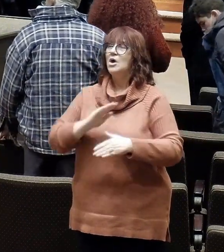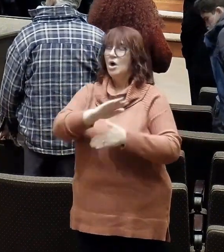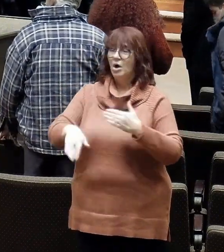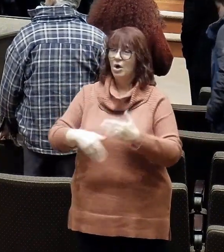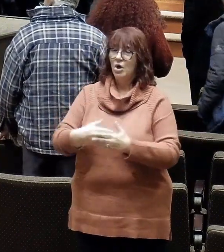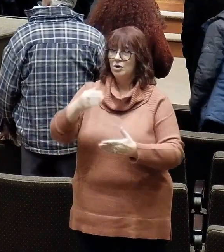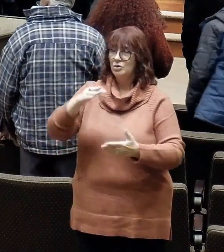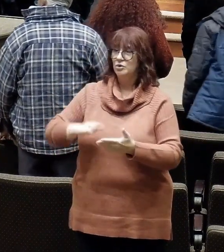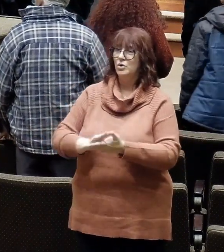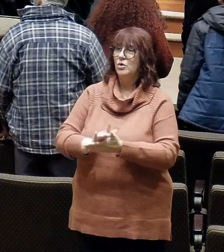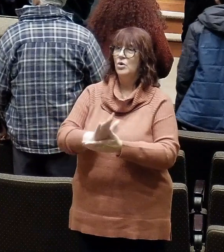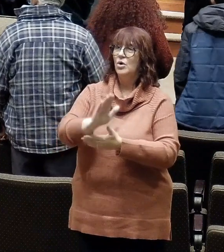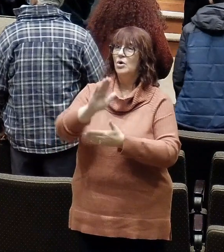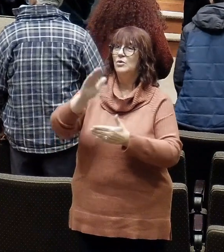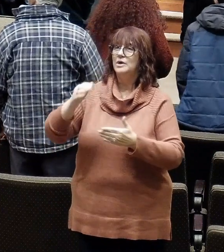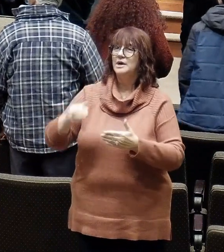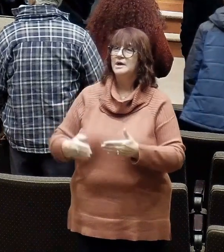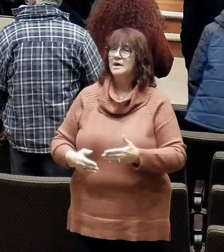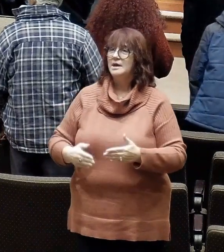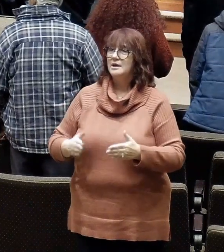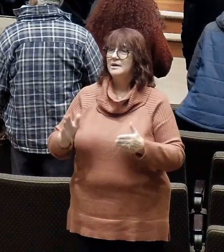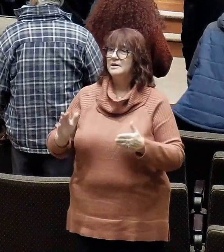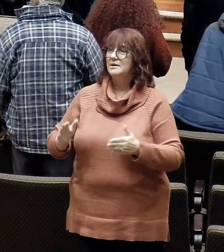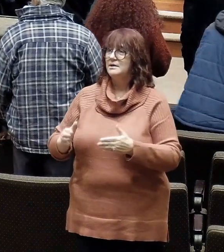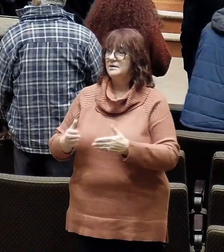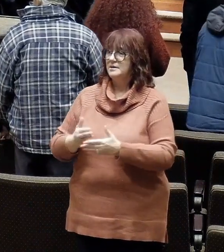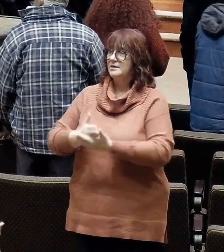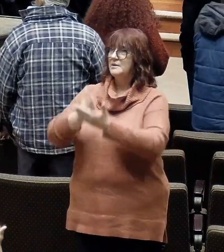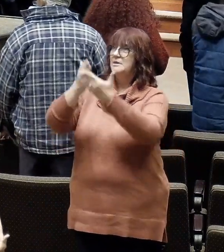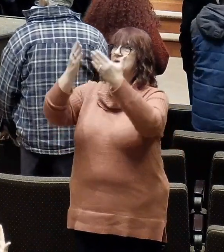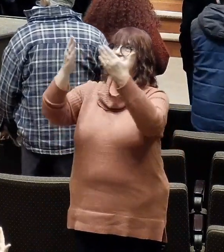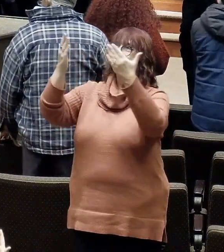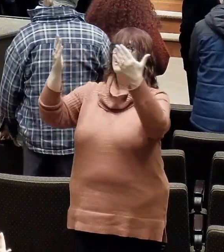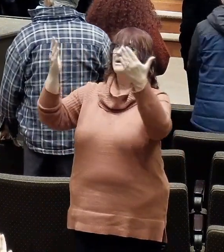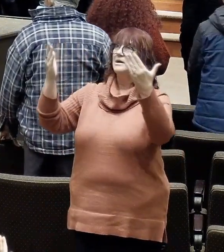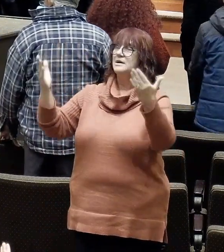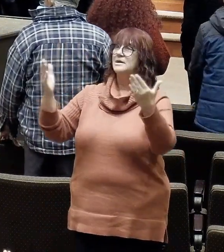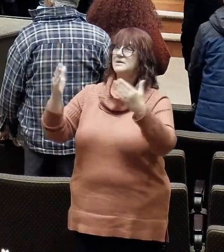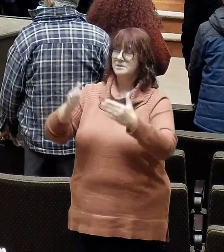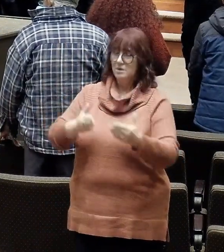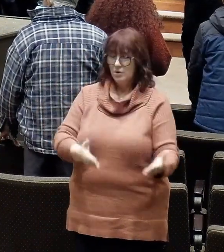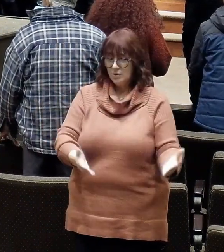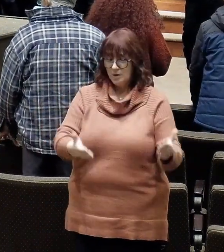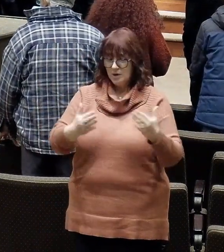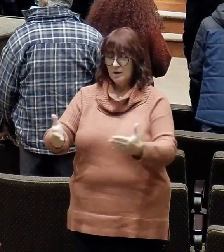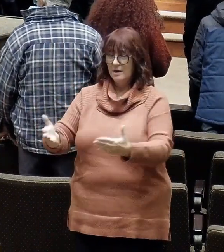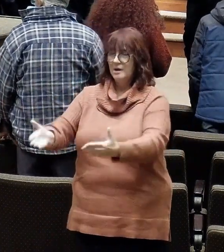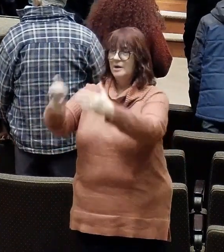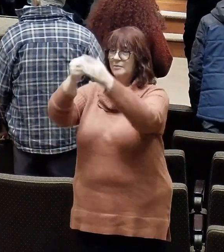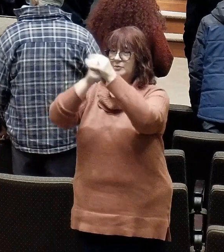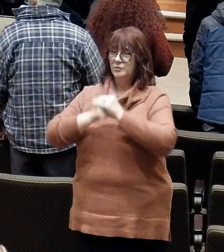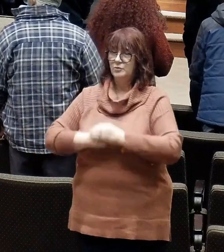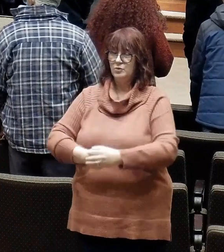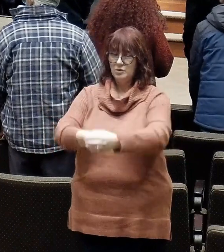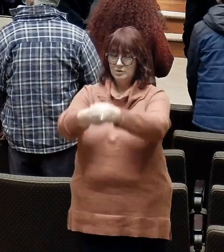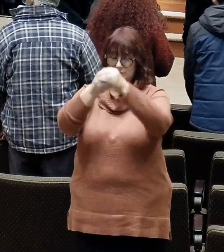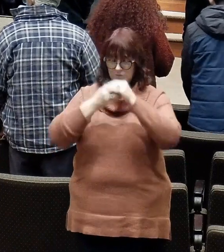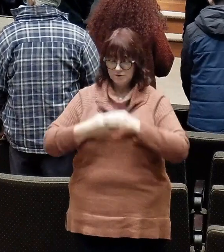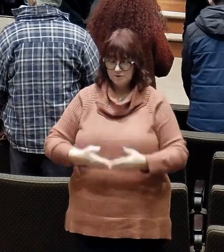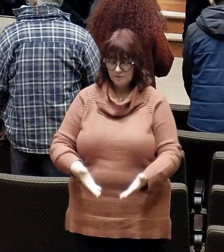in the highest, O come, let us adore Him, O